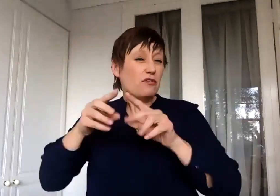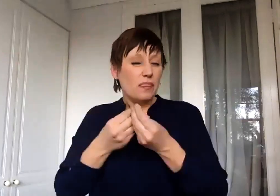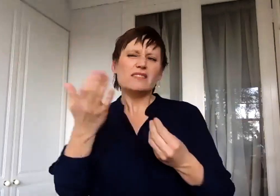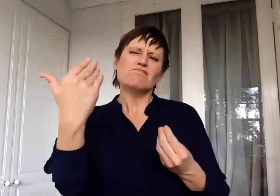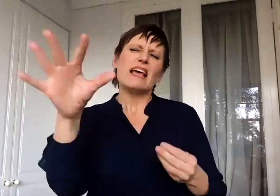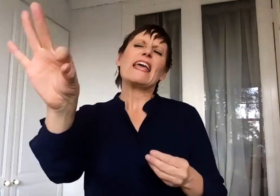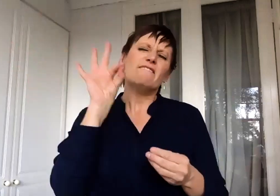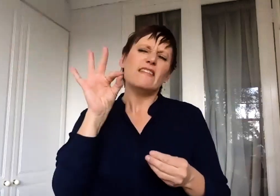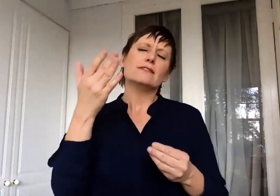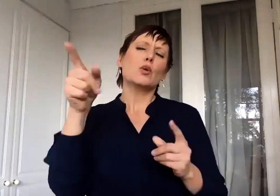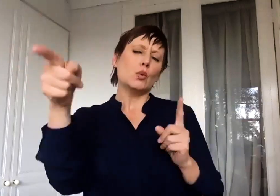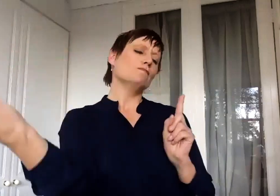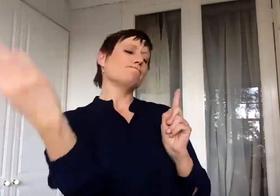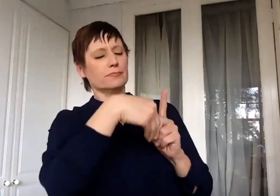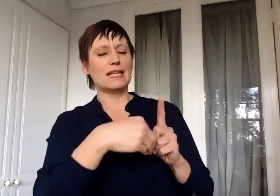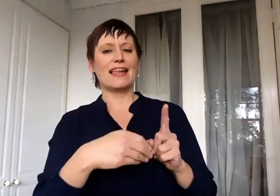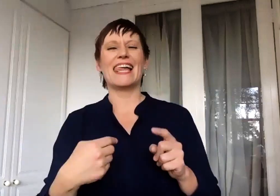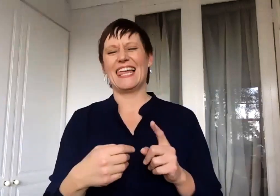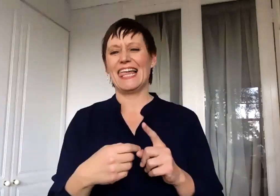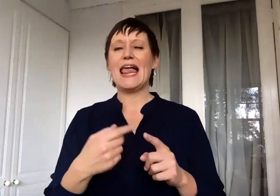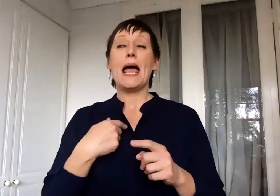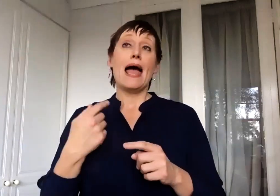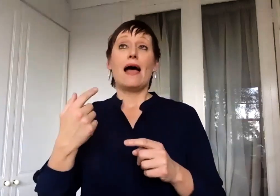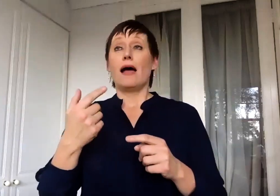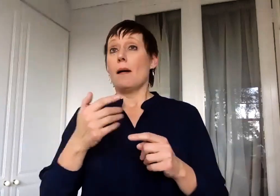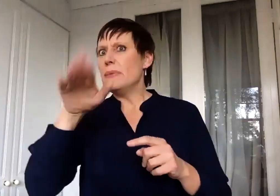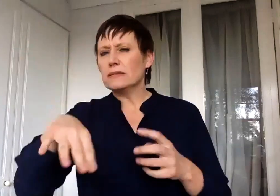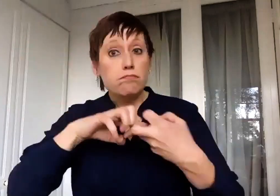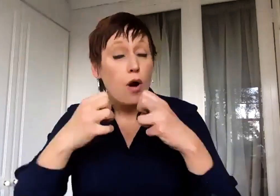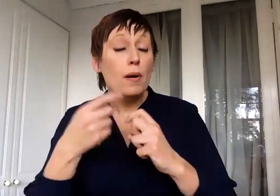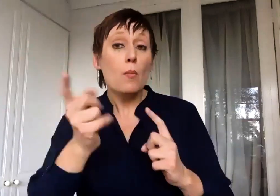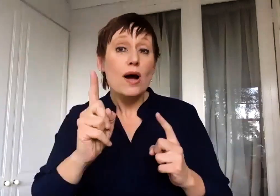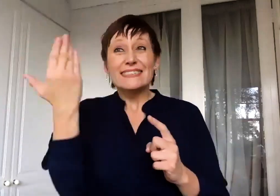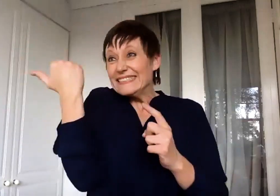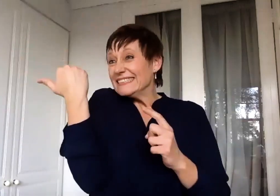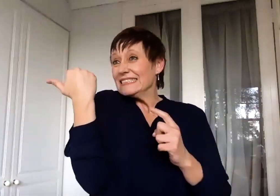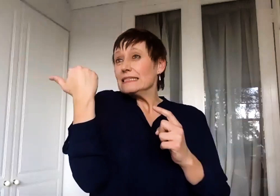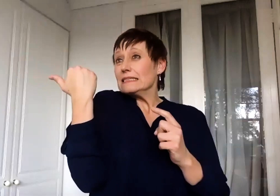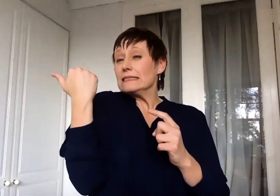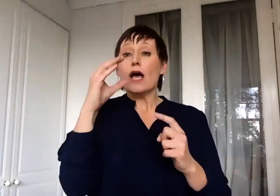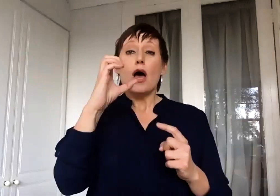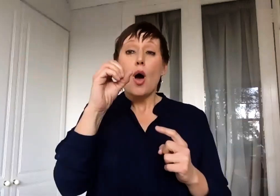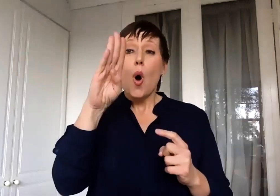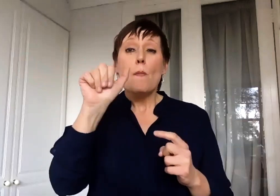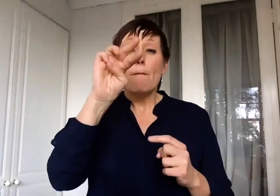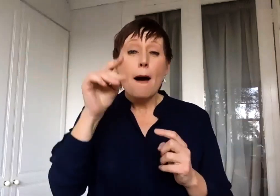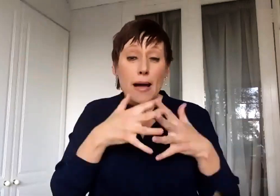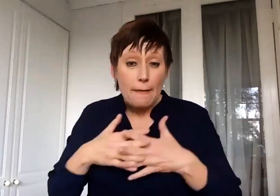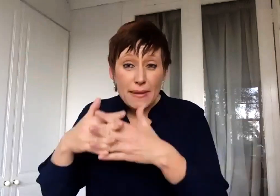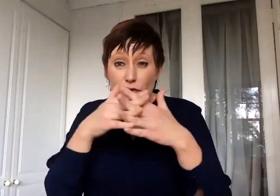inaugurations went downhill after I signed because then we just had the terrible things happening at Obama's inauguration. That